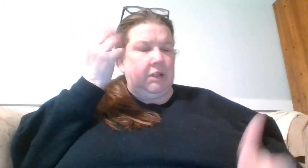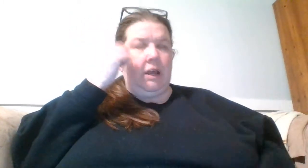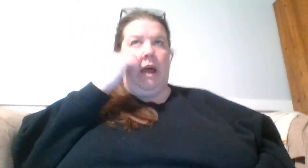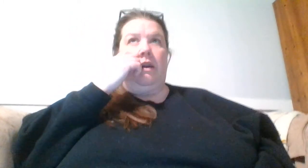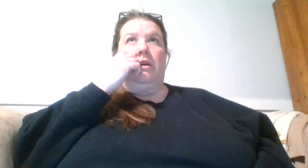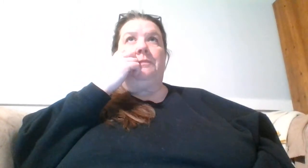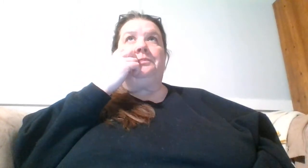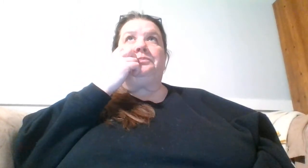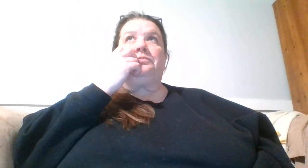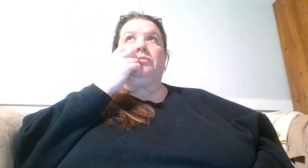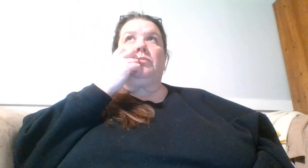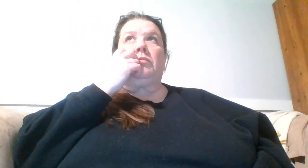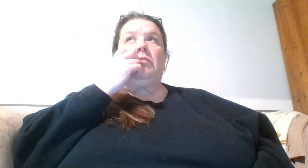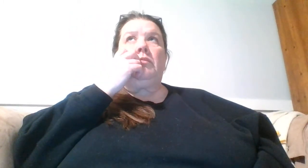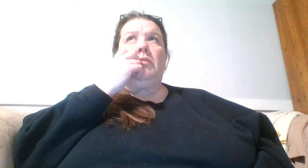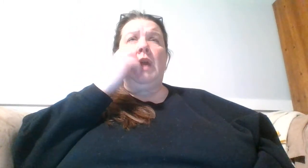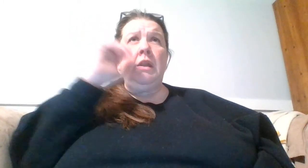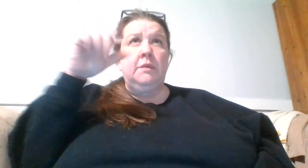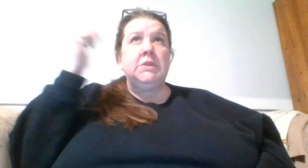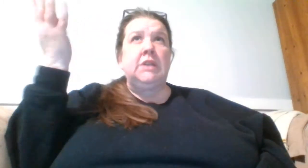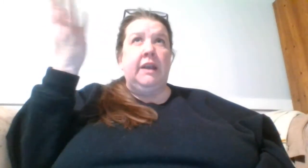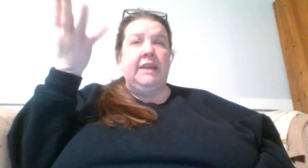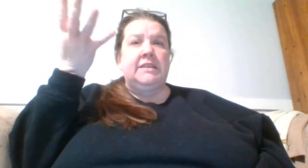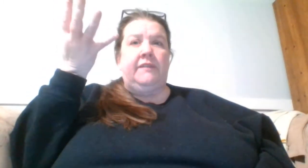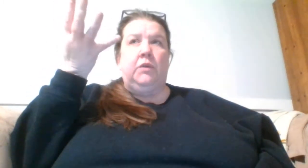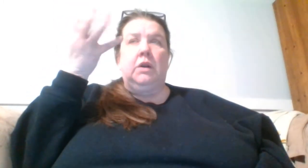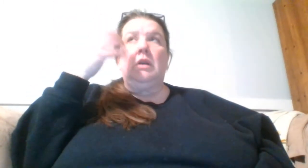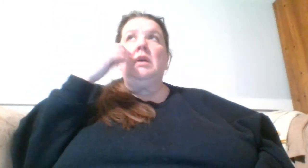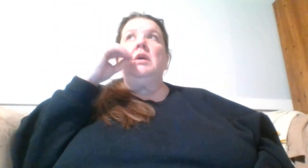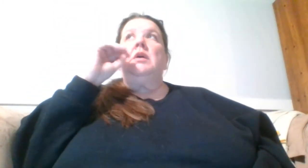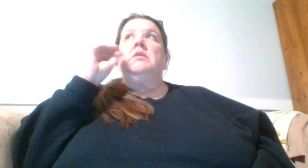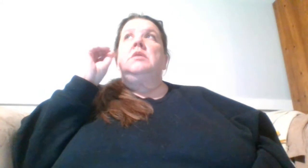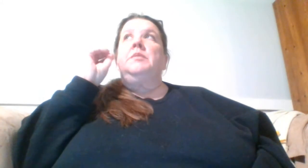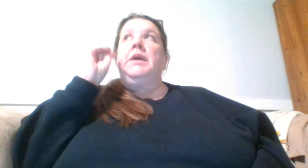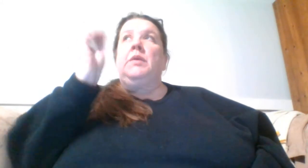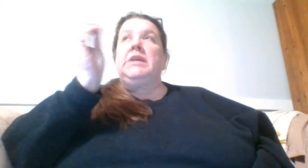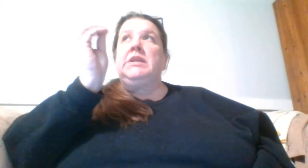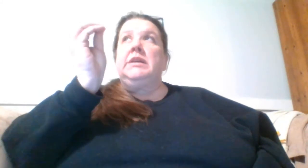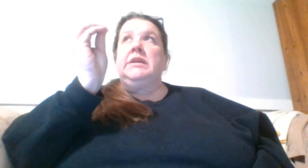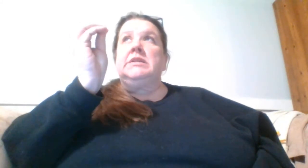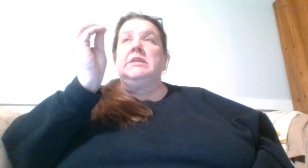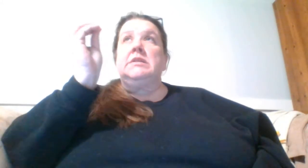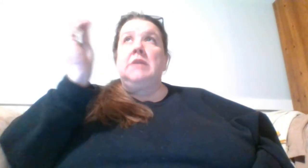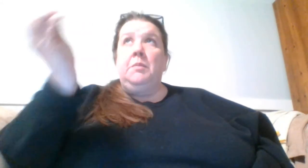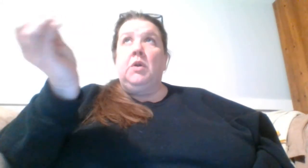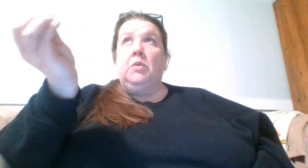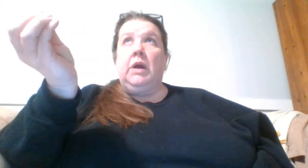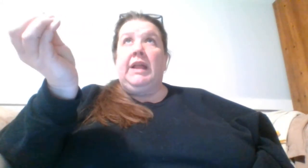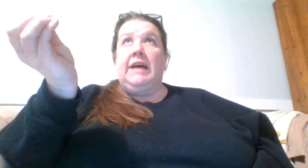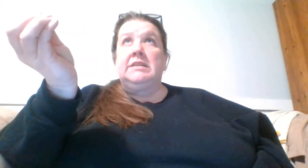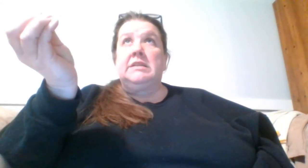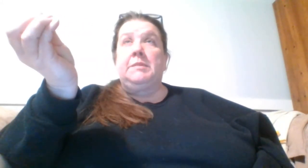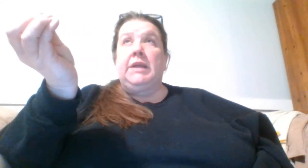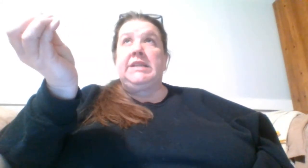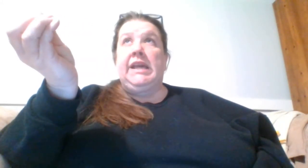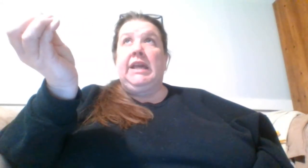I don't know. And then we'll start ASL 4. So, the big question is, this summer, what classes am I taking?